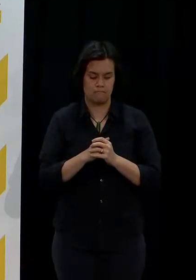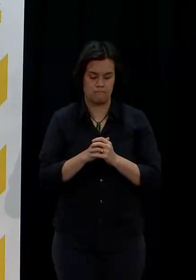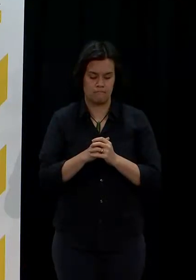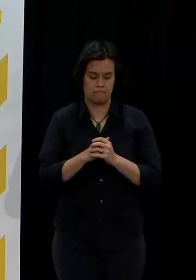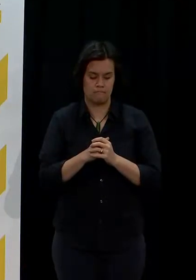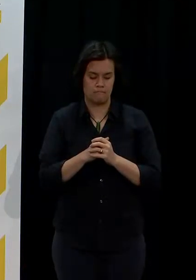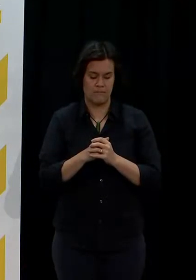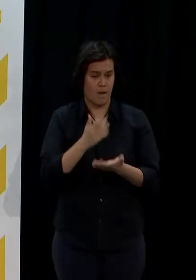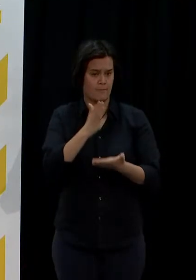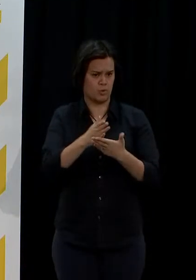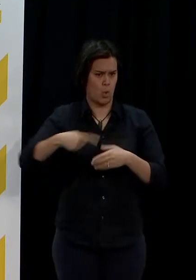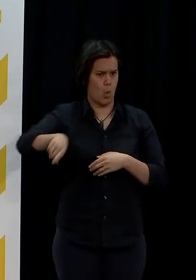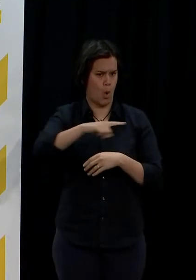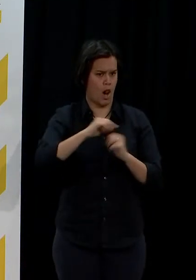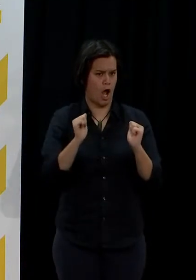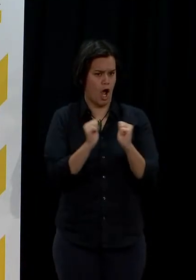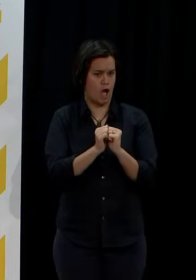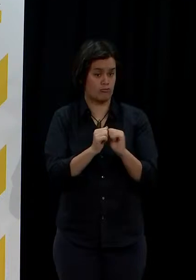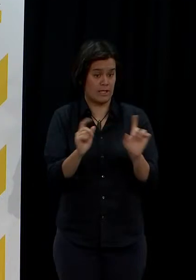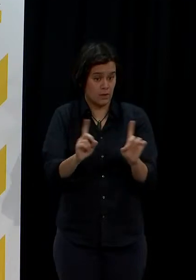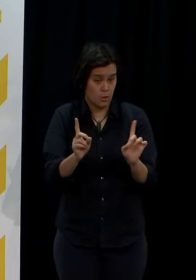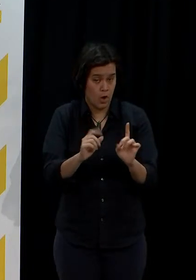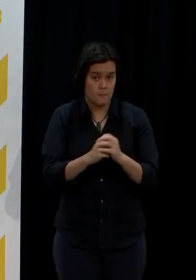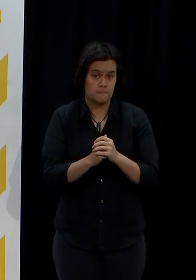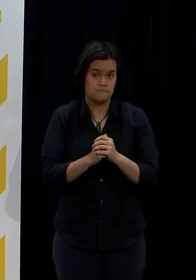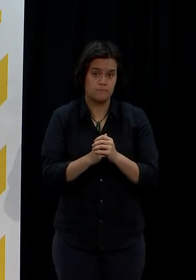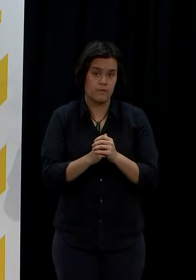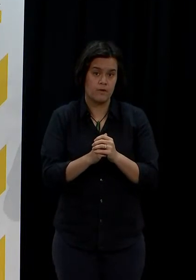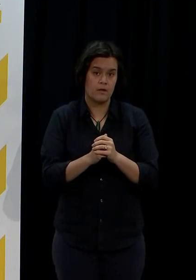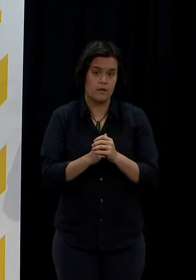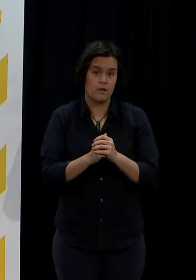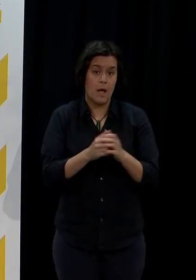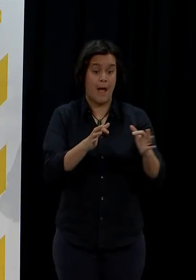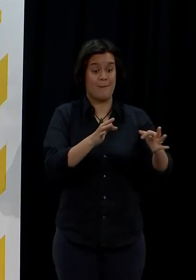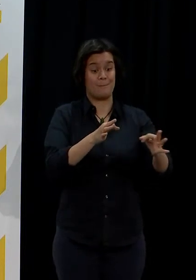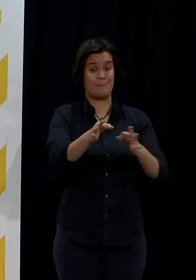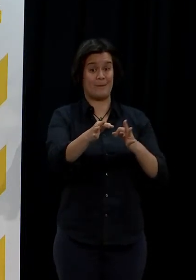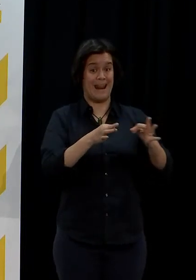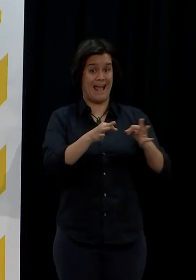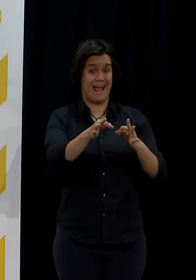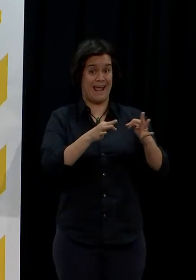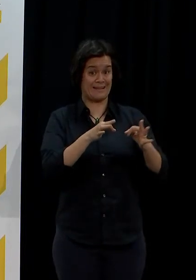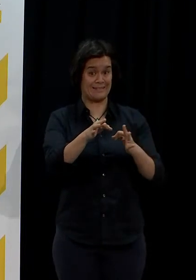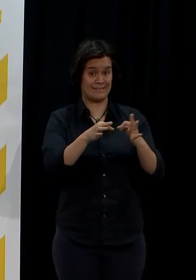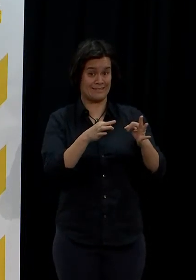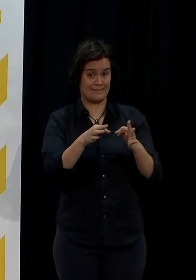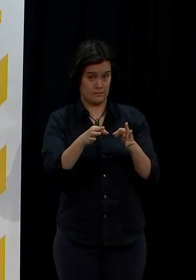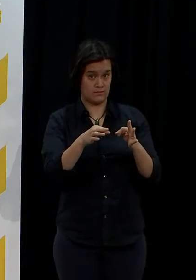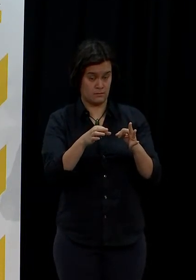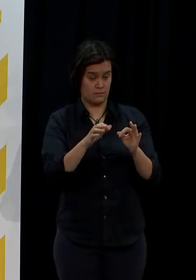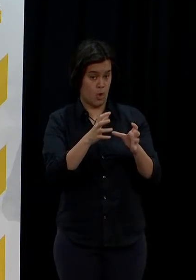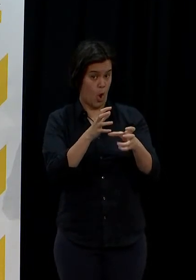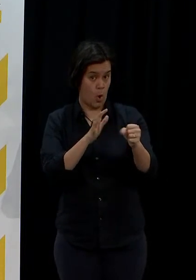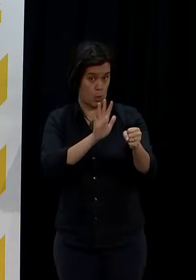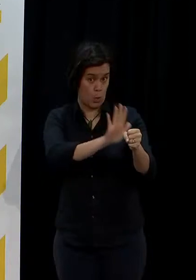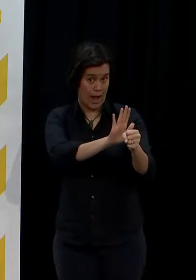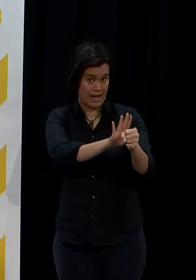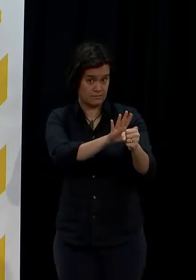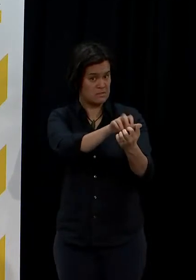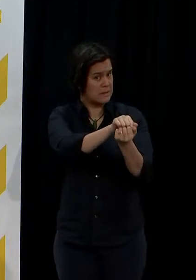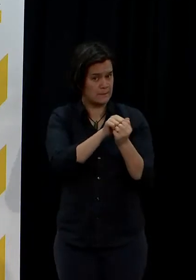view that actually the focus has to be before you change up your plan is vaccinating people. And that's what we've always said. Elimination